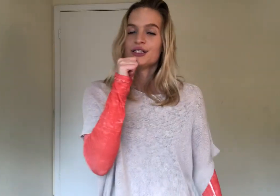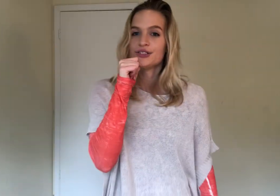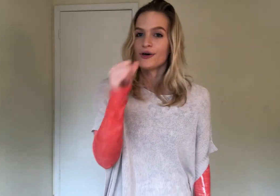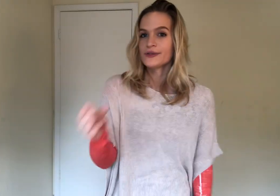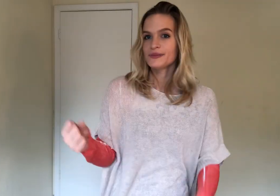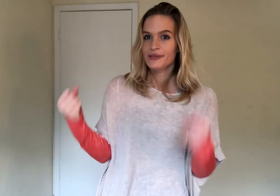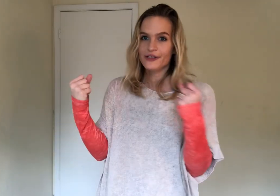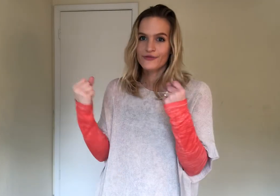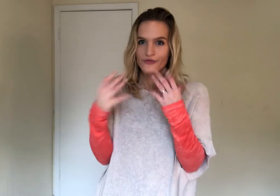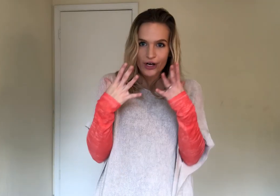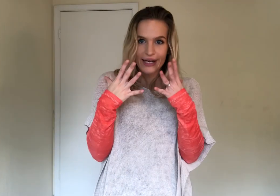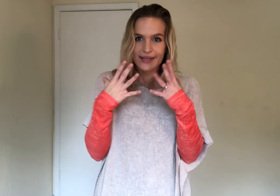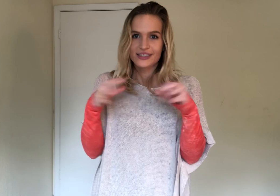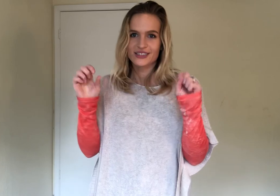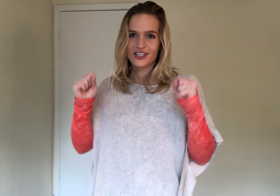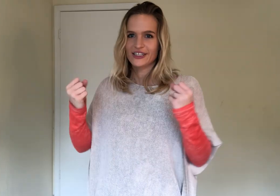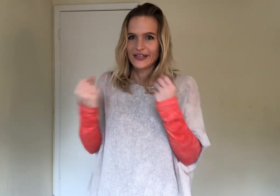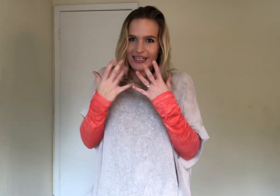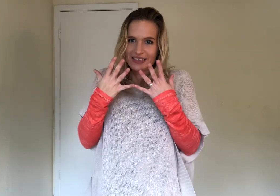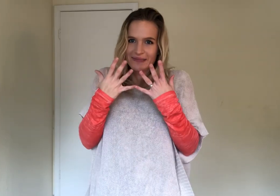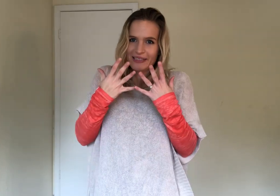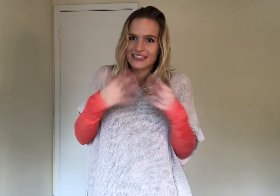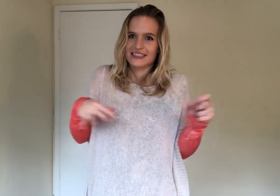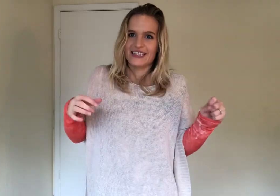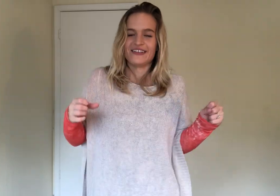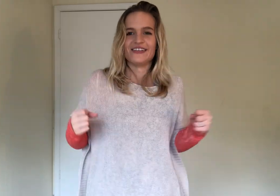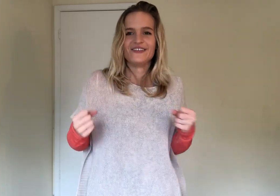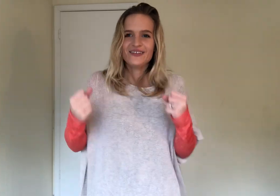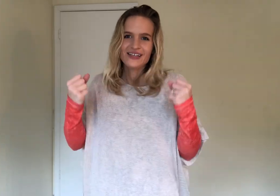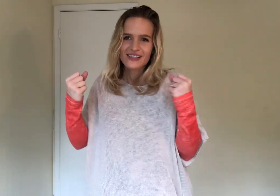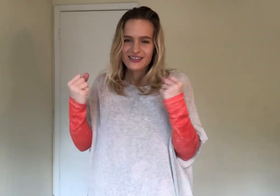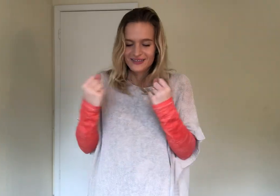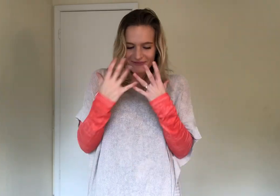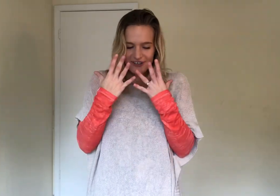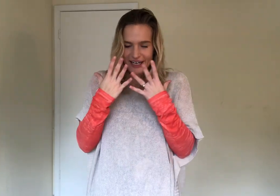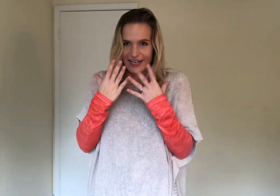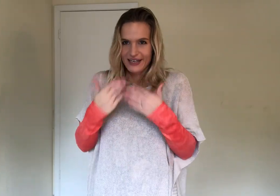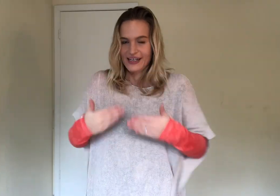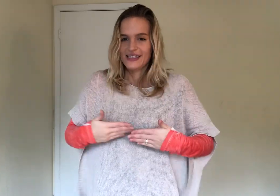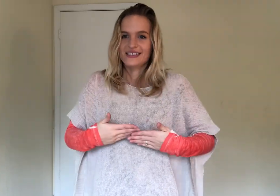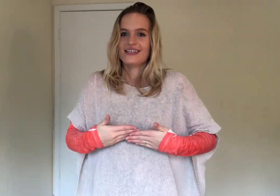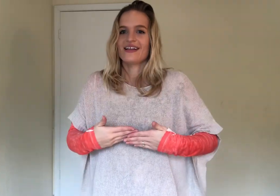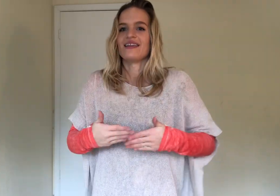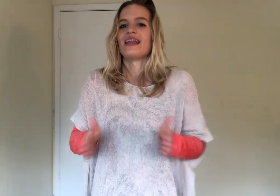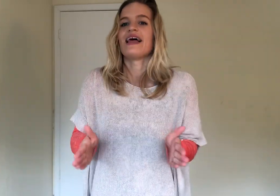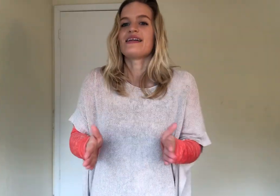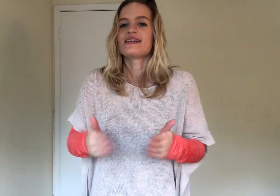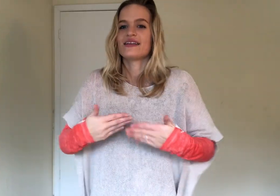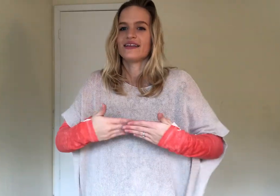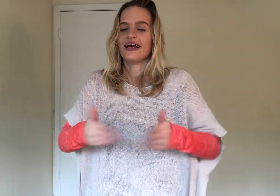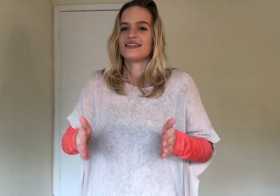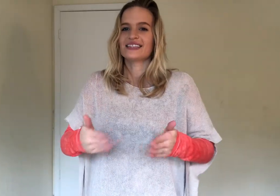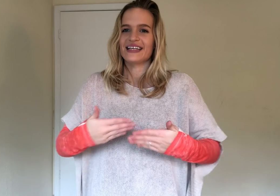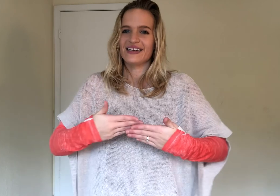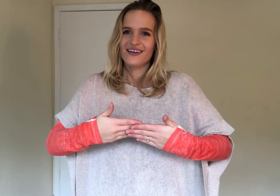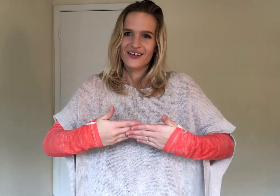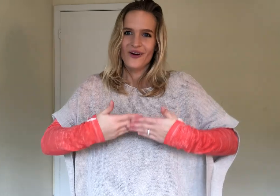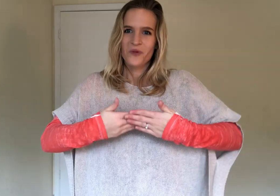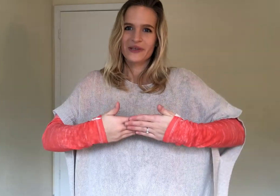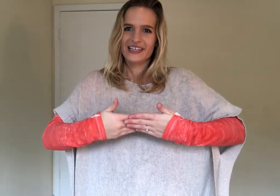Don't be afraid. Just chuck your hands up. it's scaring you. Afraid. To let. Let is like. You're opening